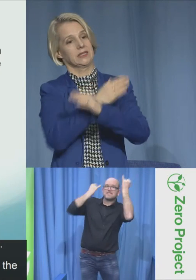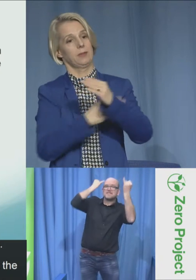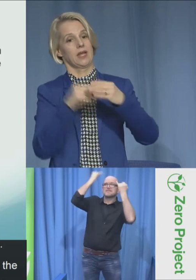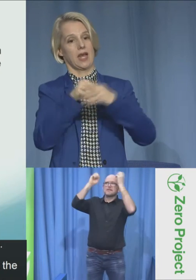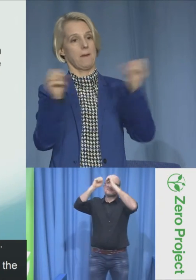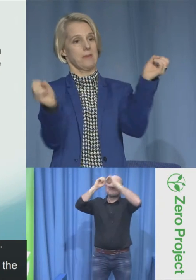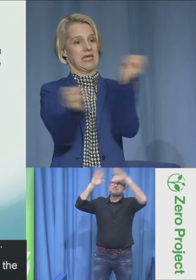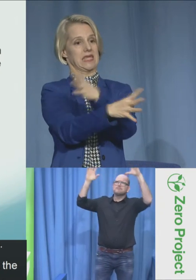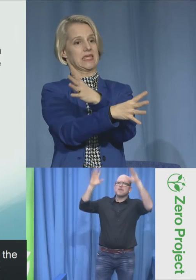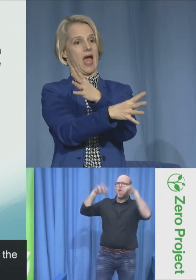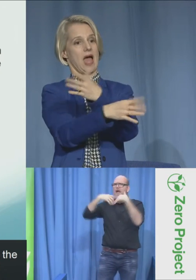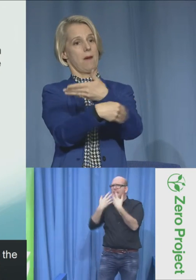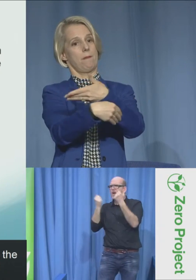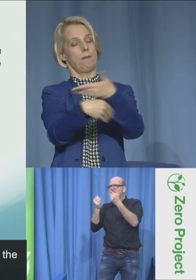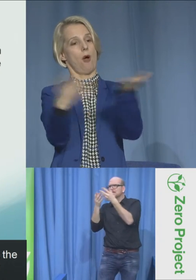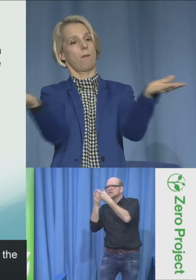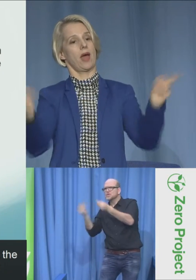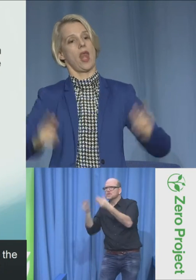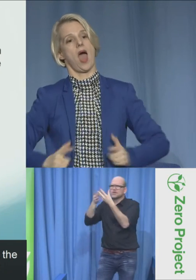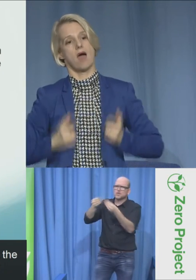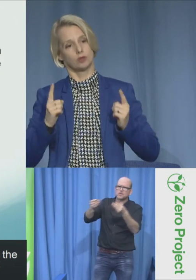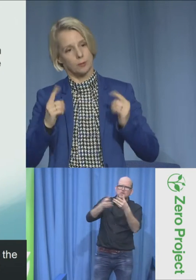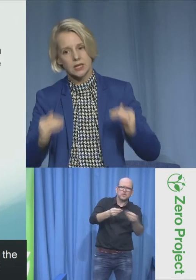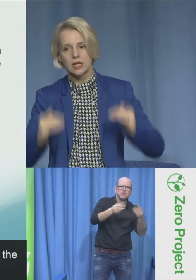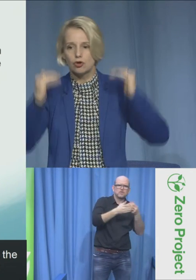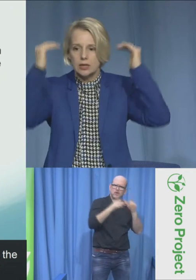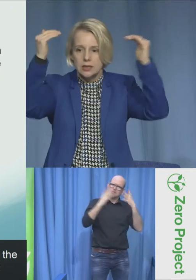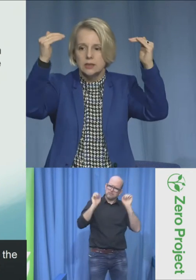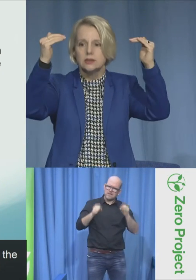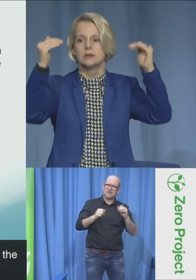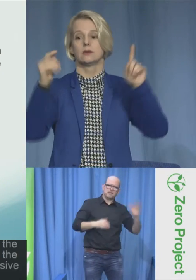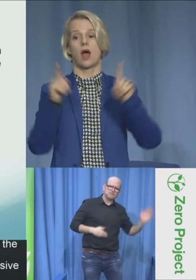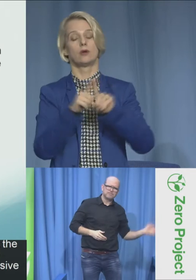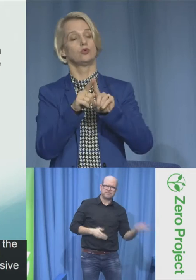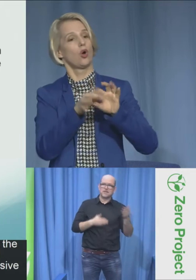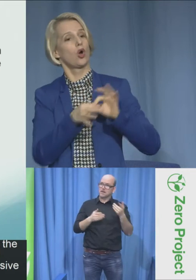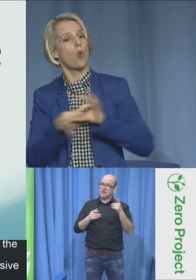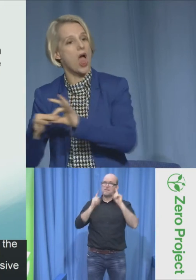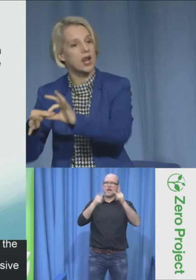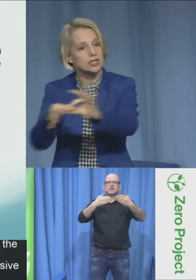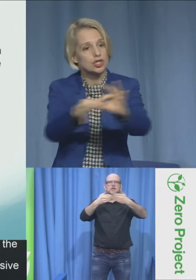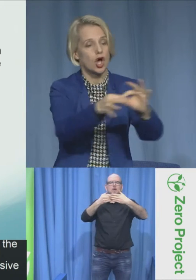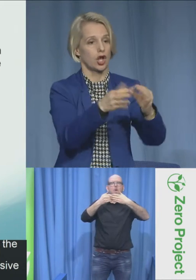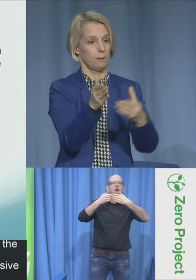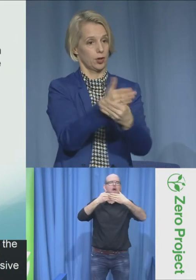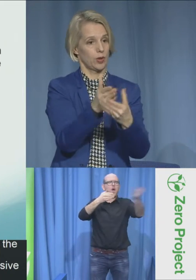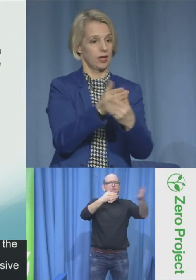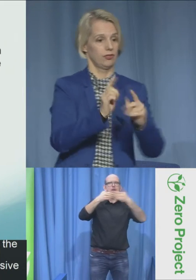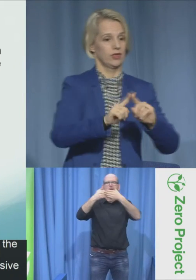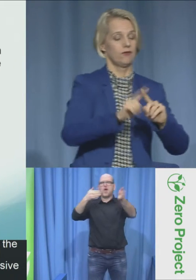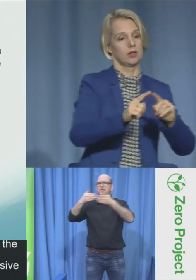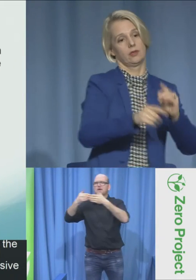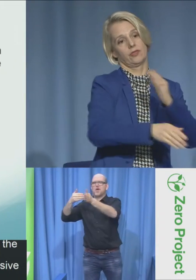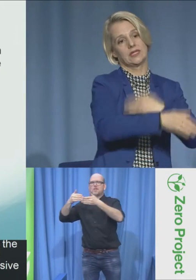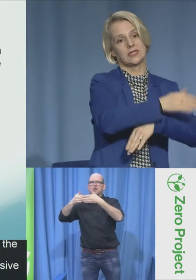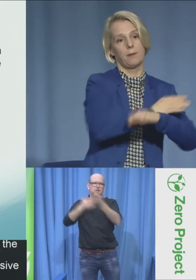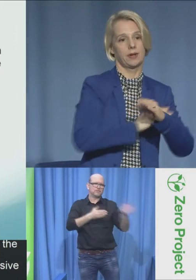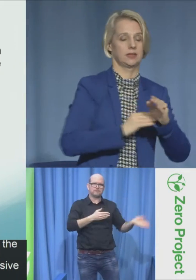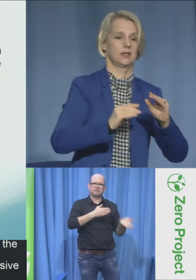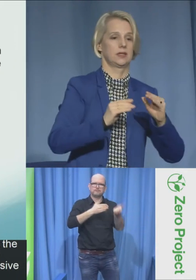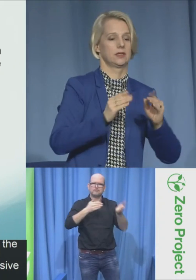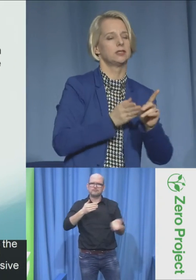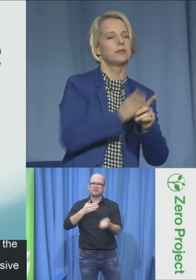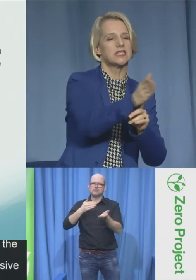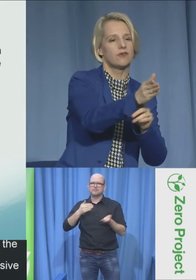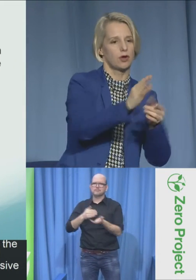comes into the picture here. We have to look at how disabled people are portrayed in the media. And we have to increase